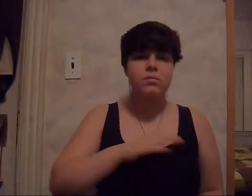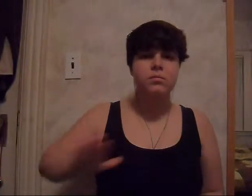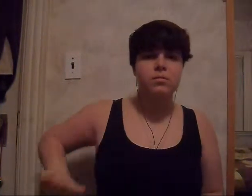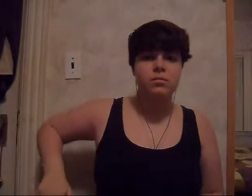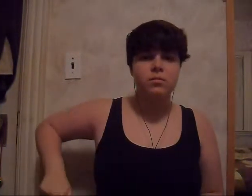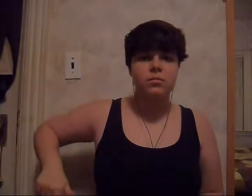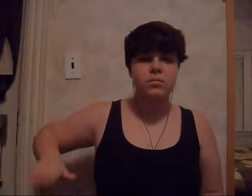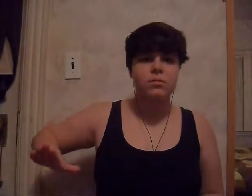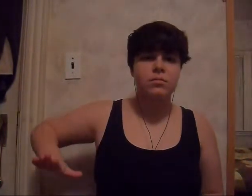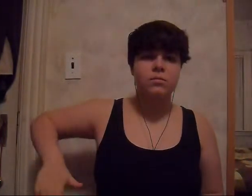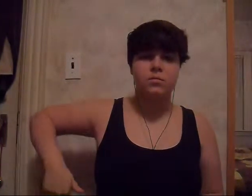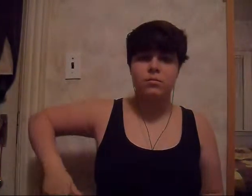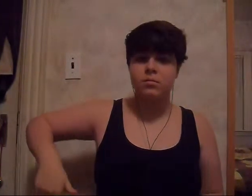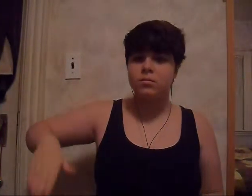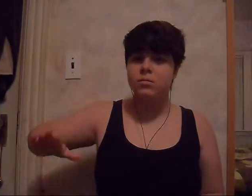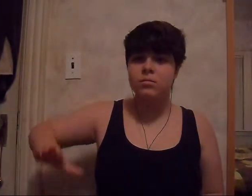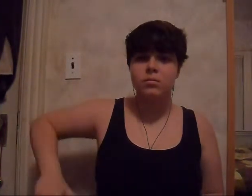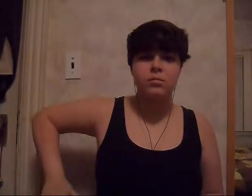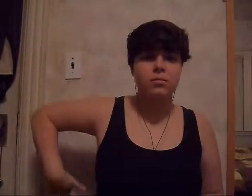It's too late